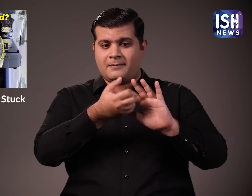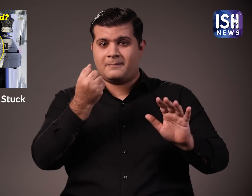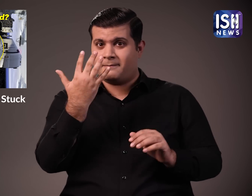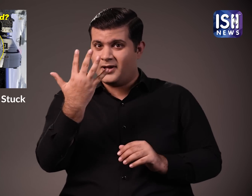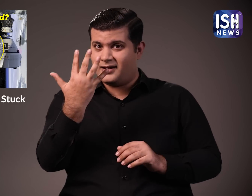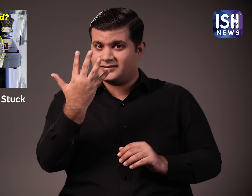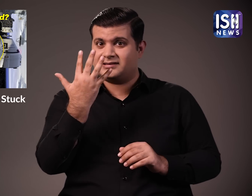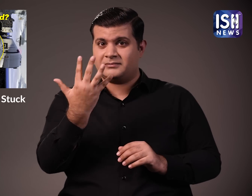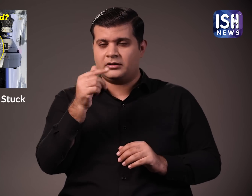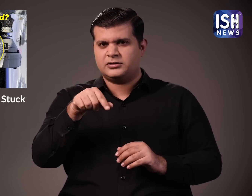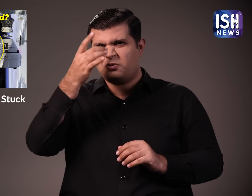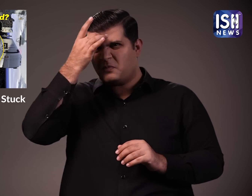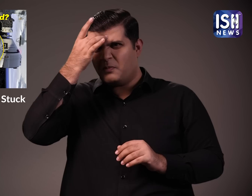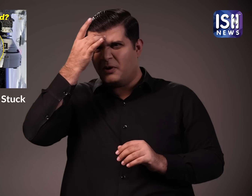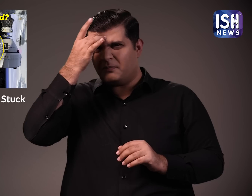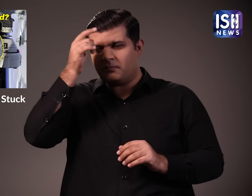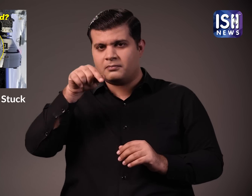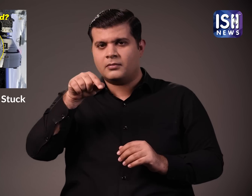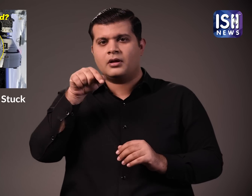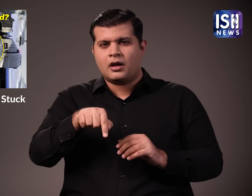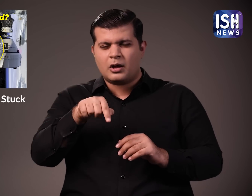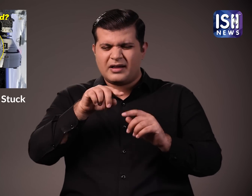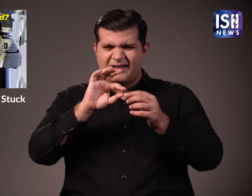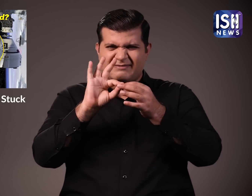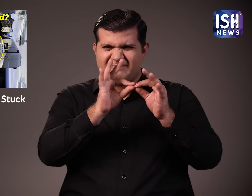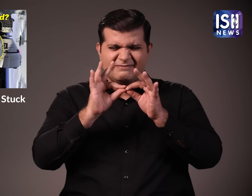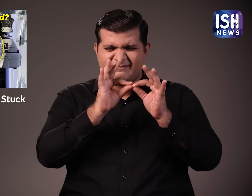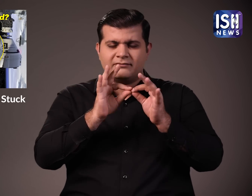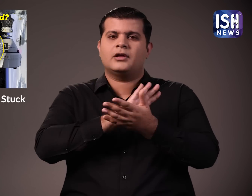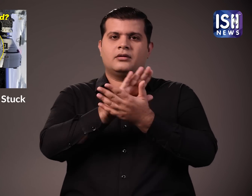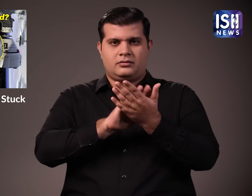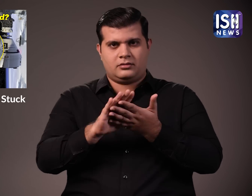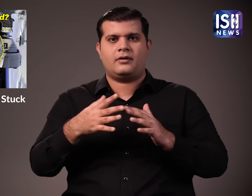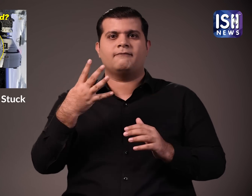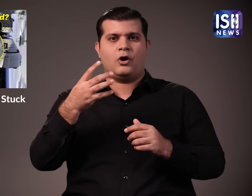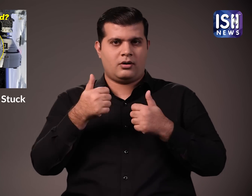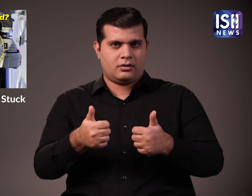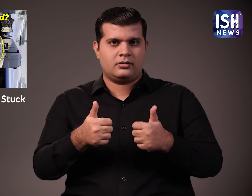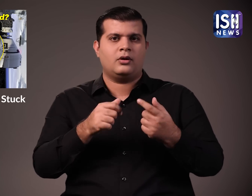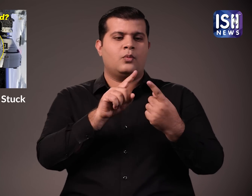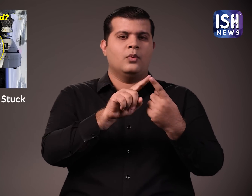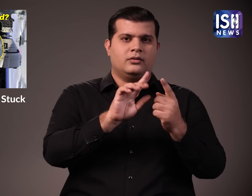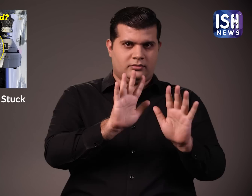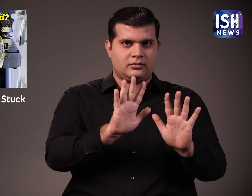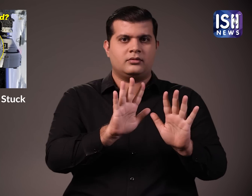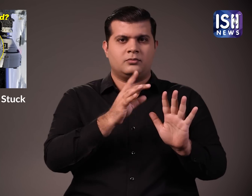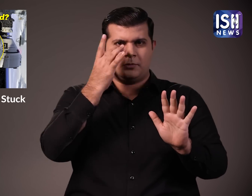And there was a problem with the thrusters. There are a total of 28 thrusters. Five of the thrusters